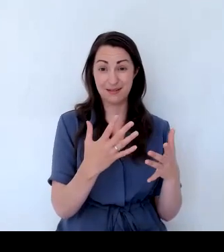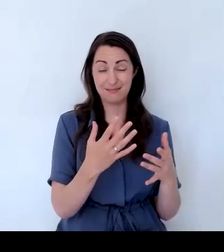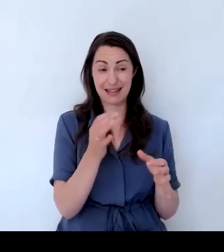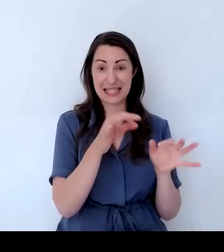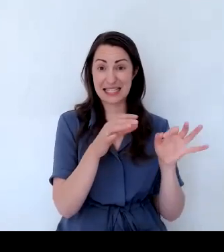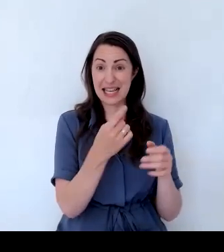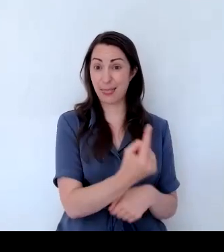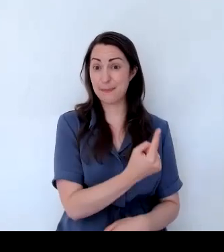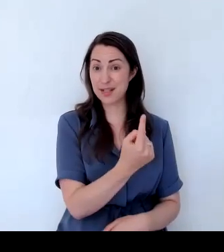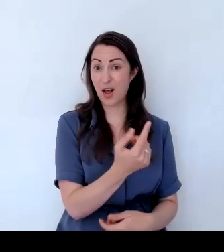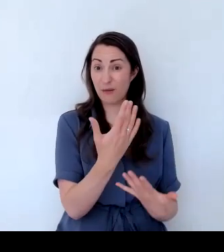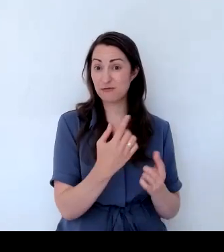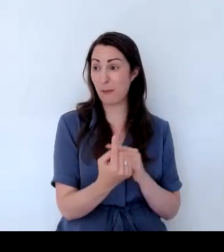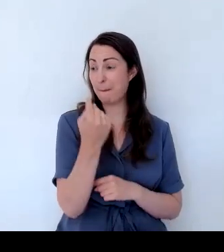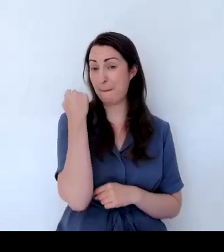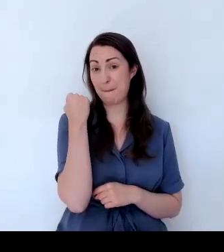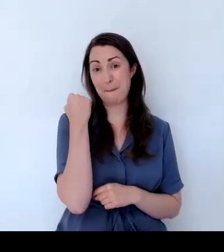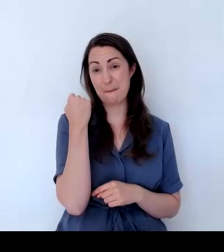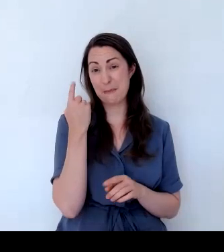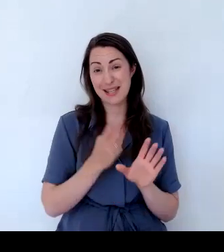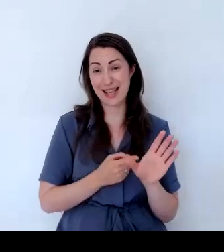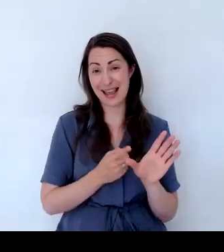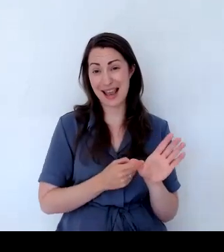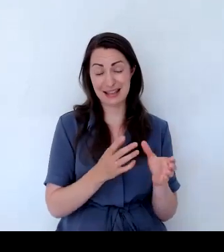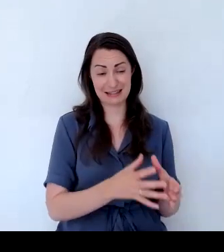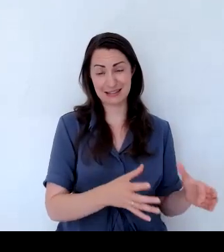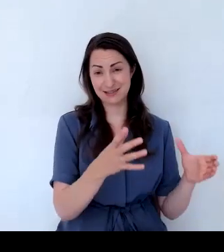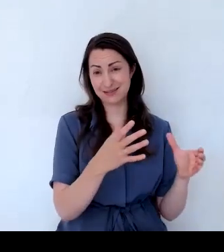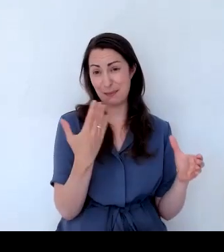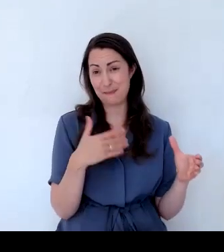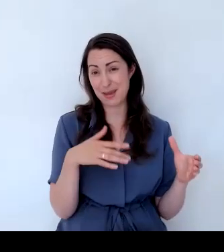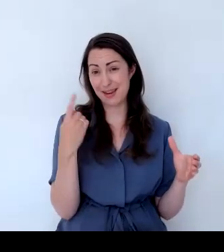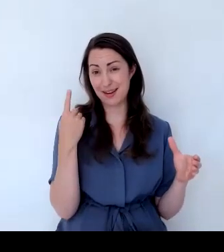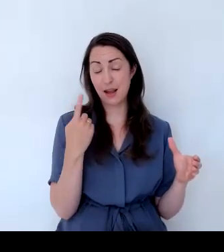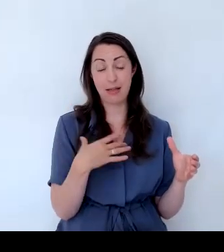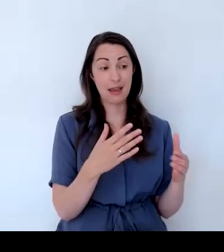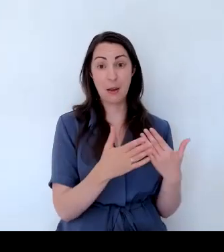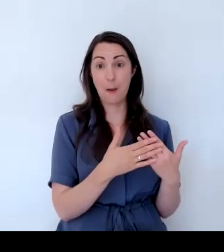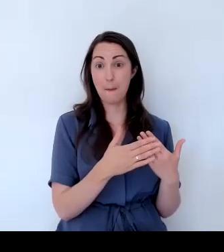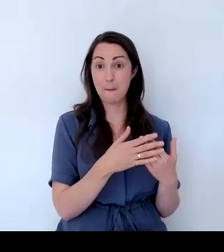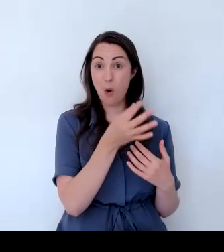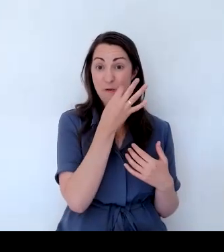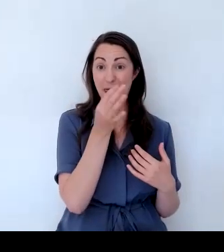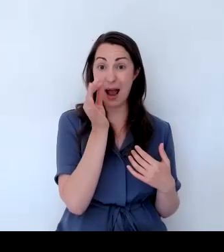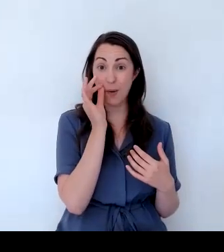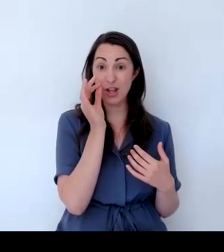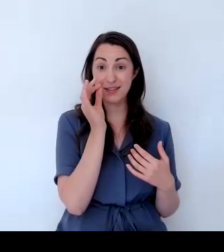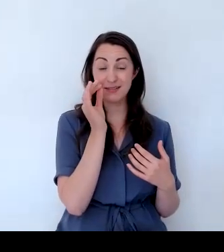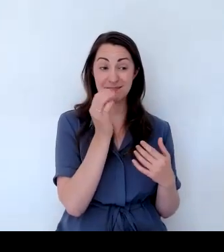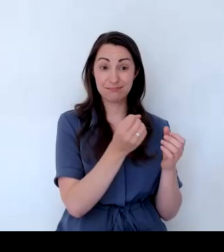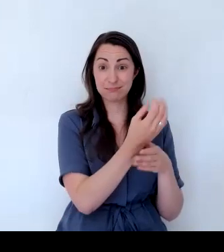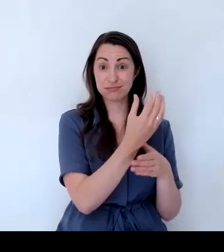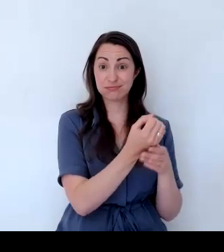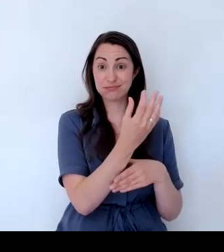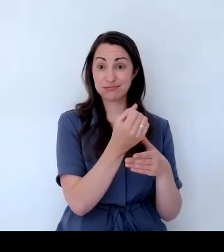And there's actually more flower than there is chives. So obviously they like the fact that it's